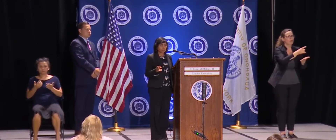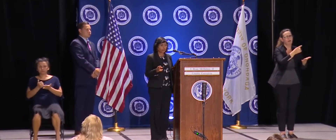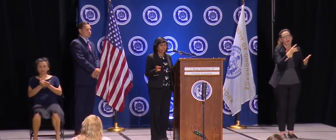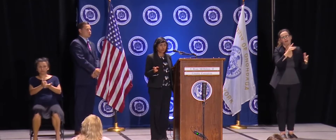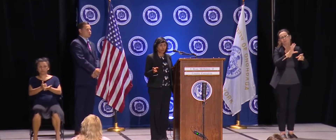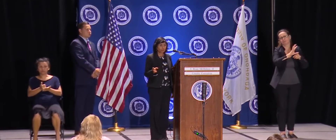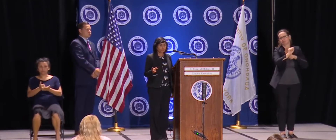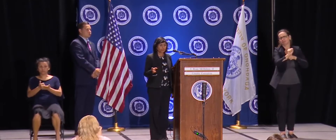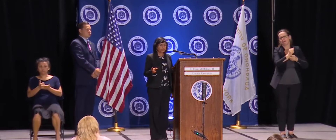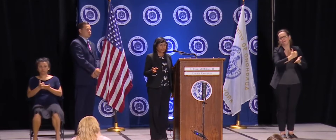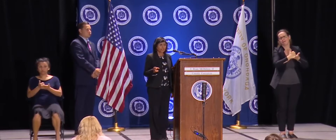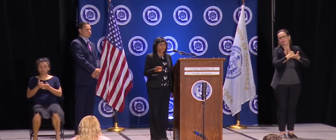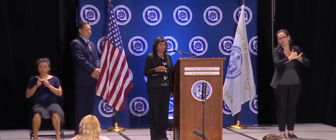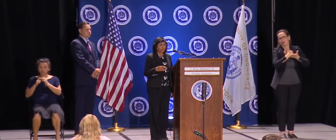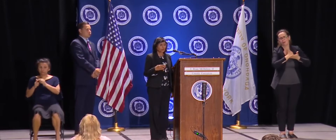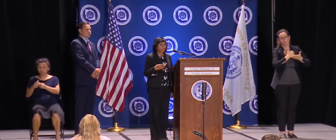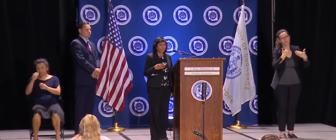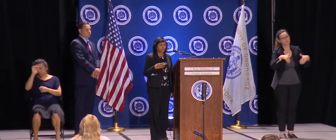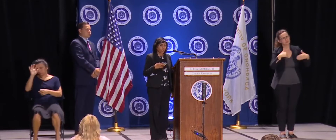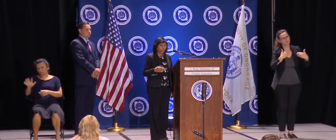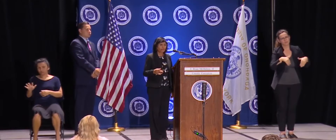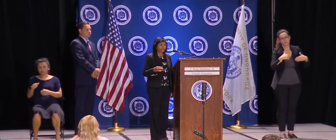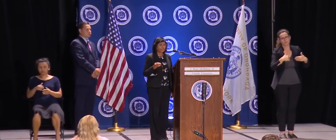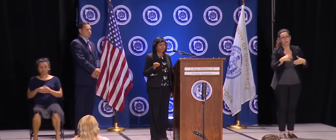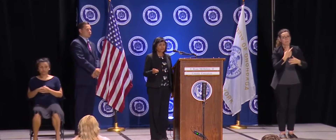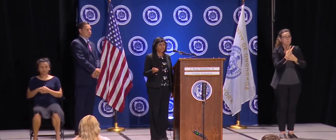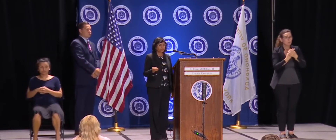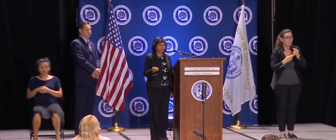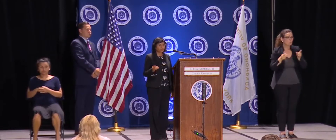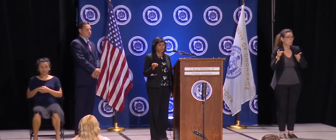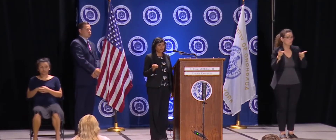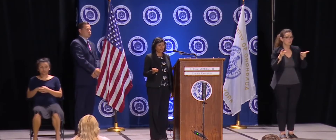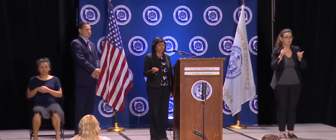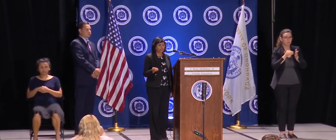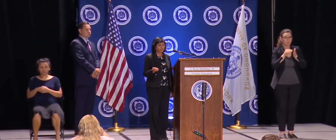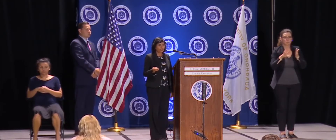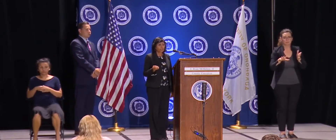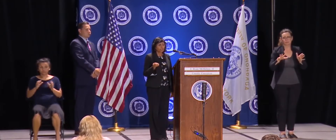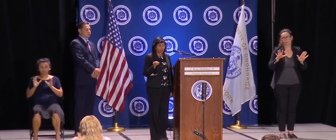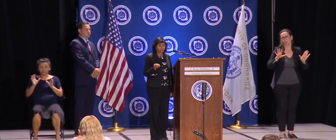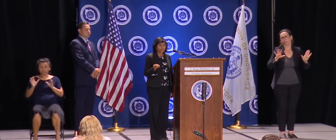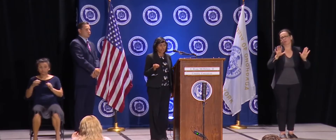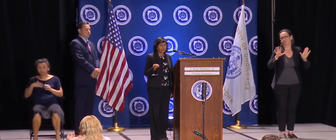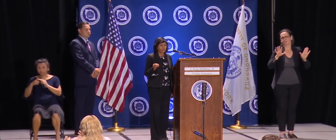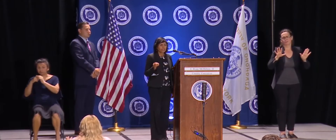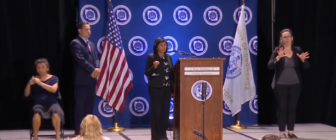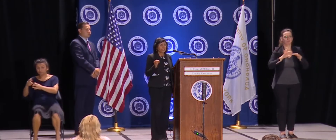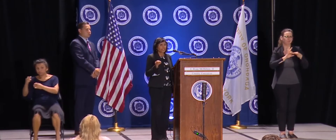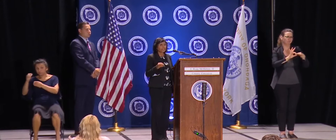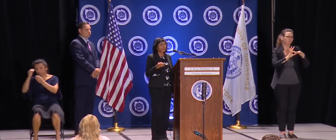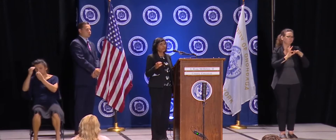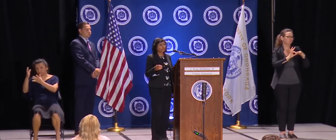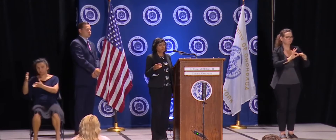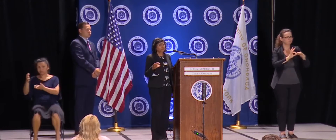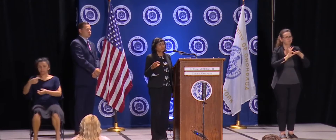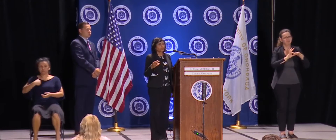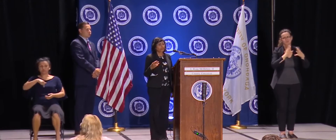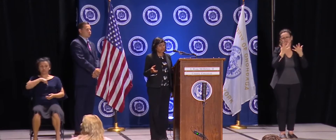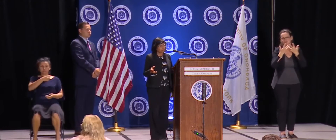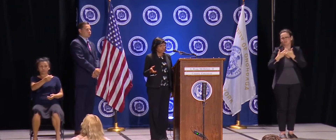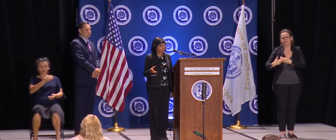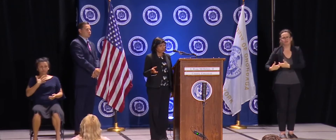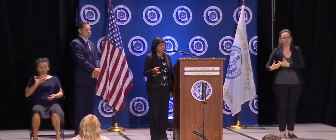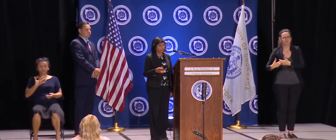schools have been very cooperative, uh, provided every information which we have asked of them and also